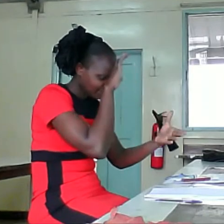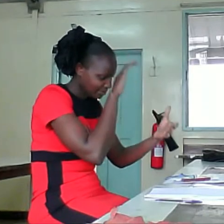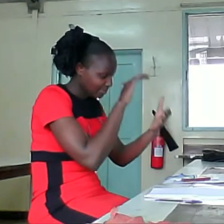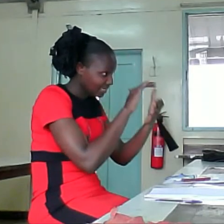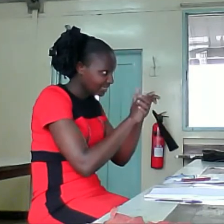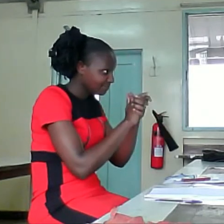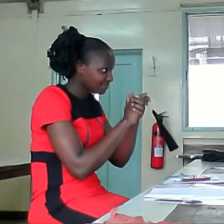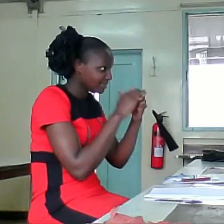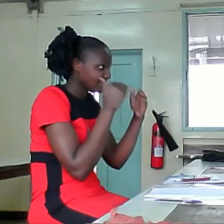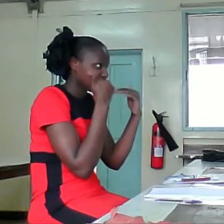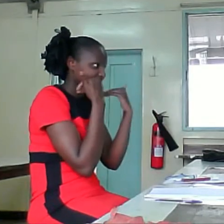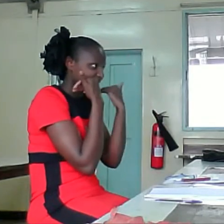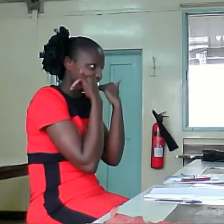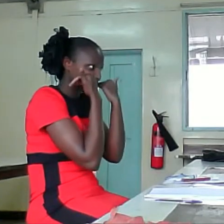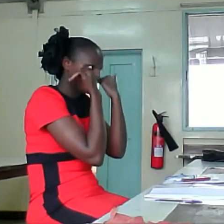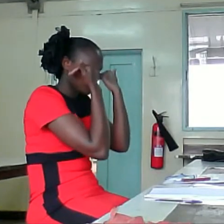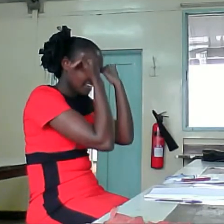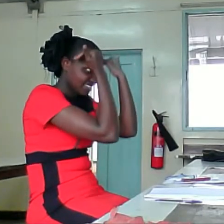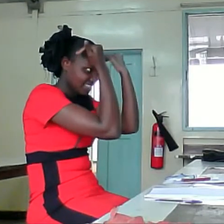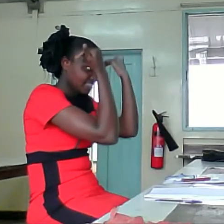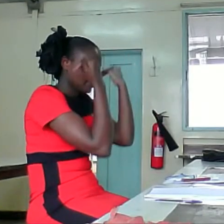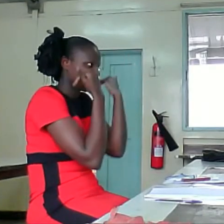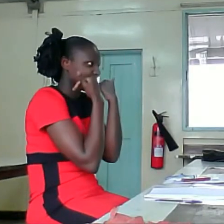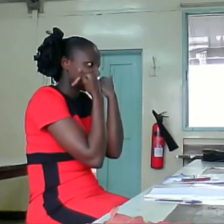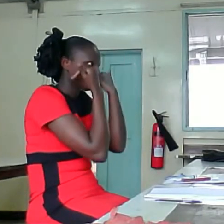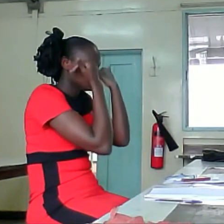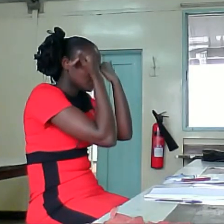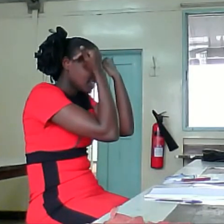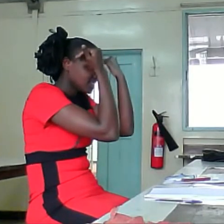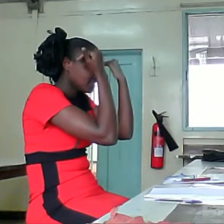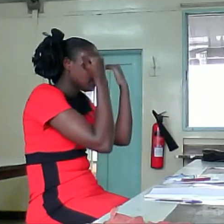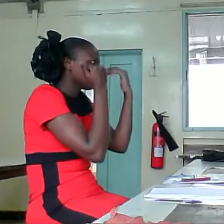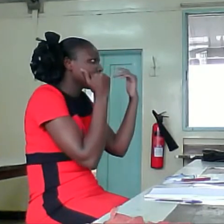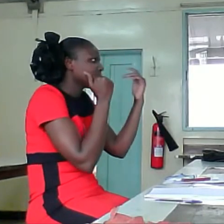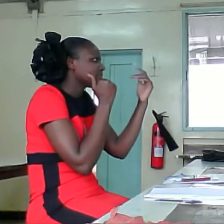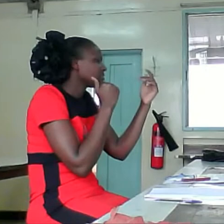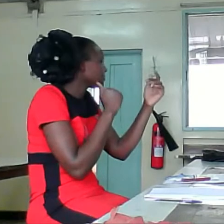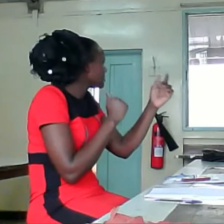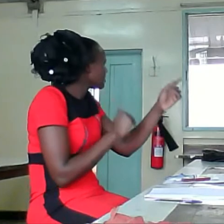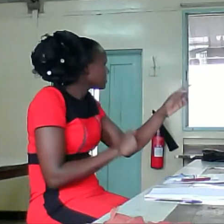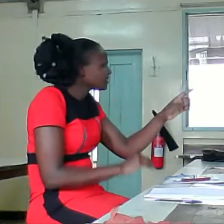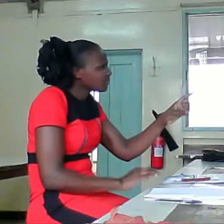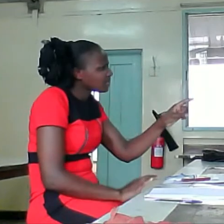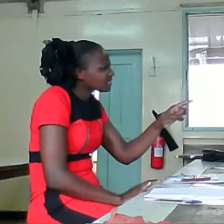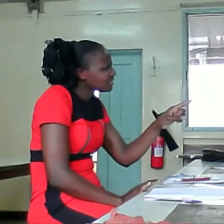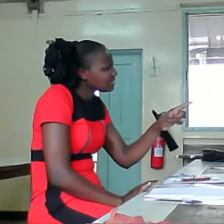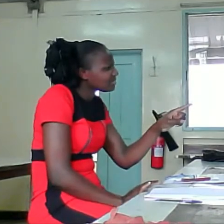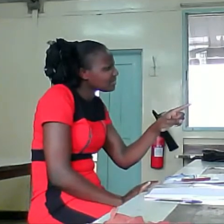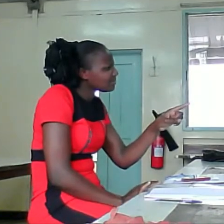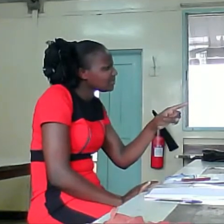Believe. Stress. Stress. There was something we were saying about